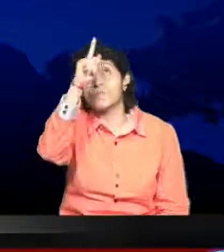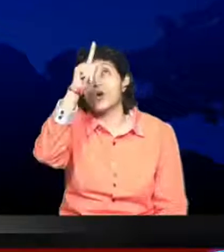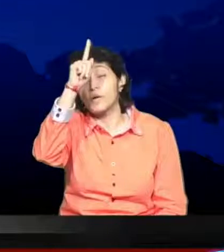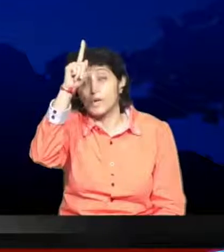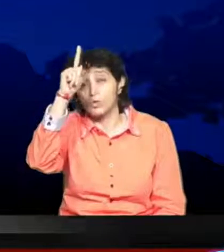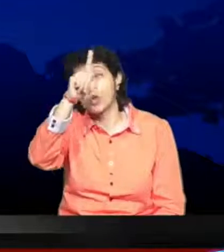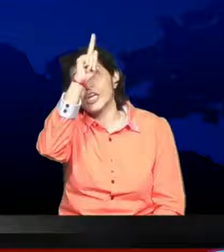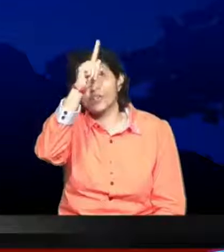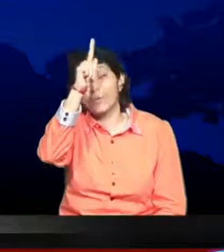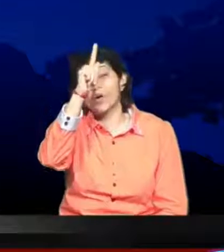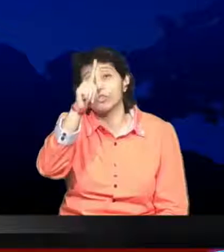You are thinking about the 6th